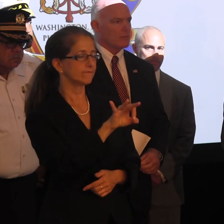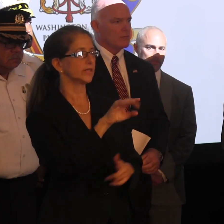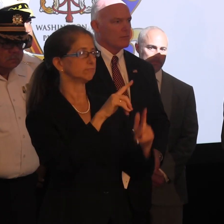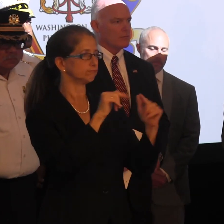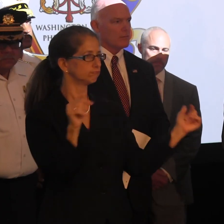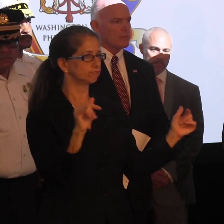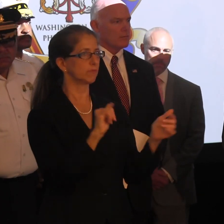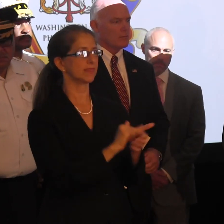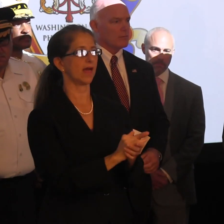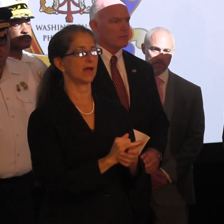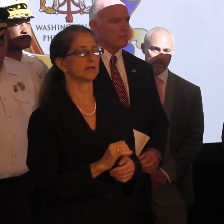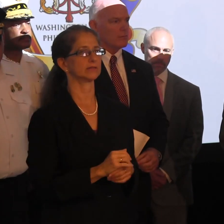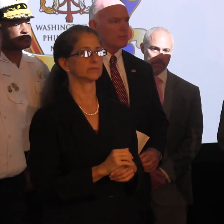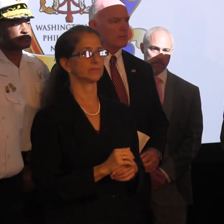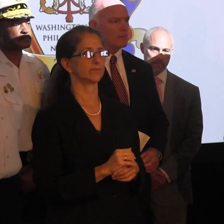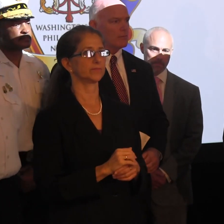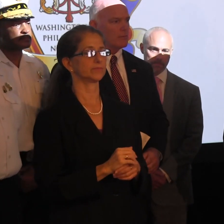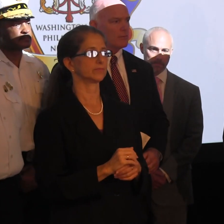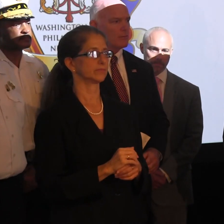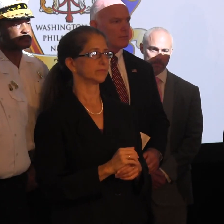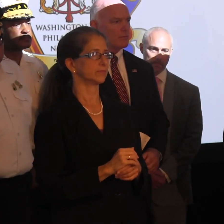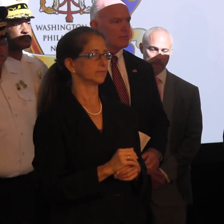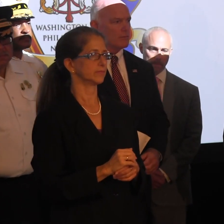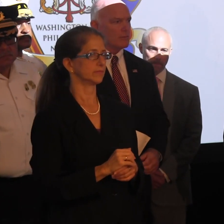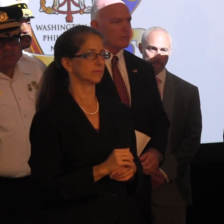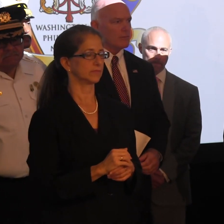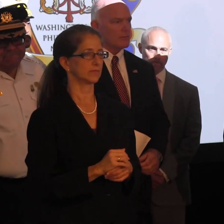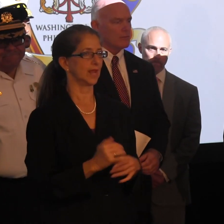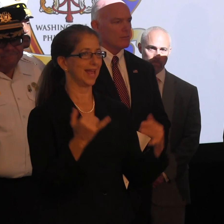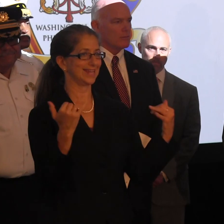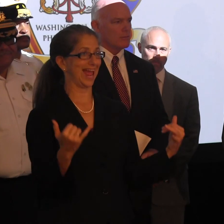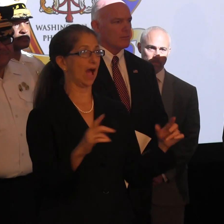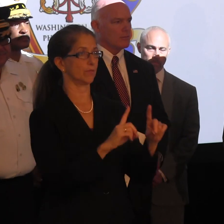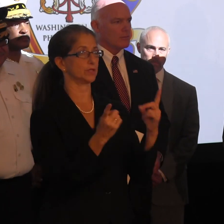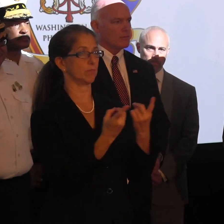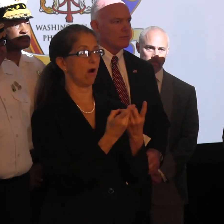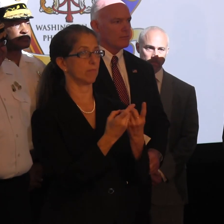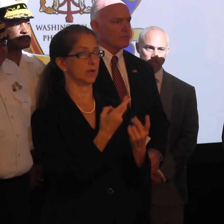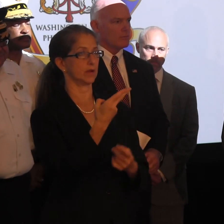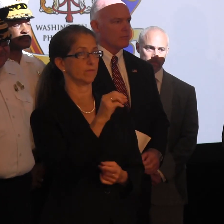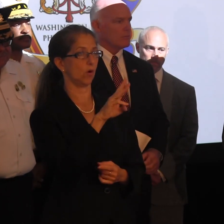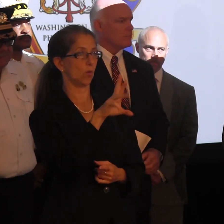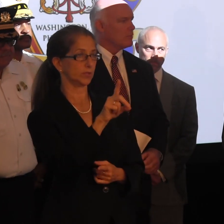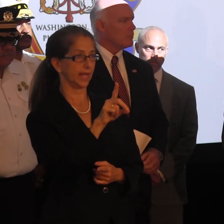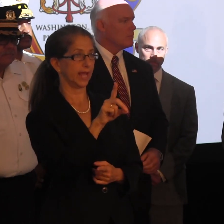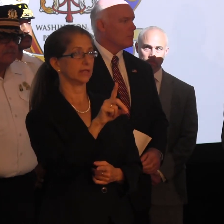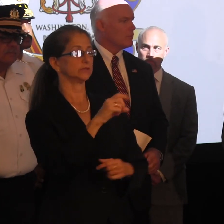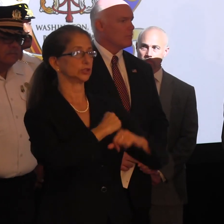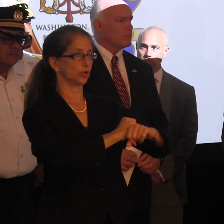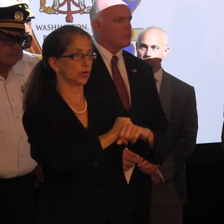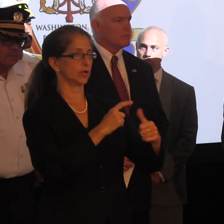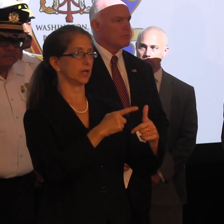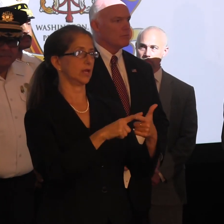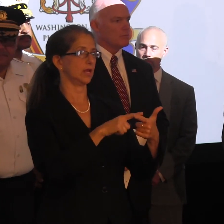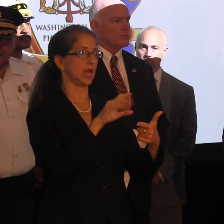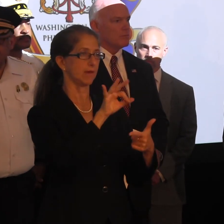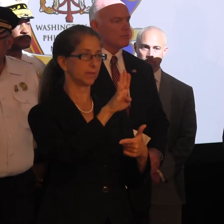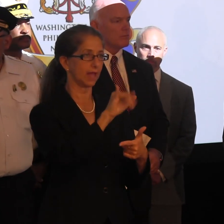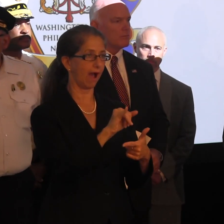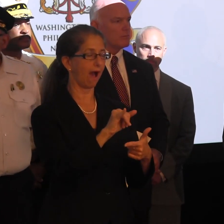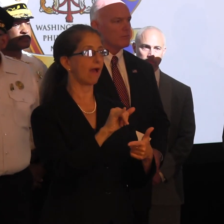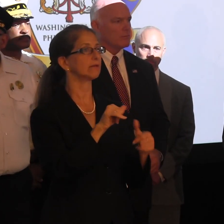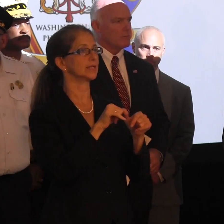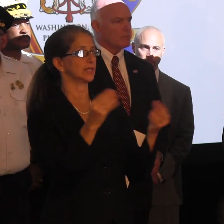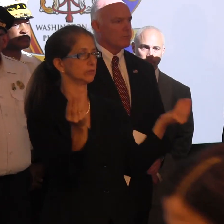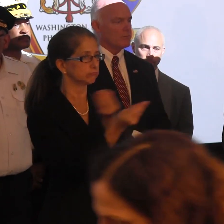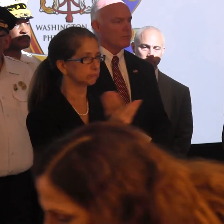the like. In this day and age, the Department of Homeland Security, the FBI is continually sharing